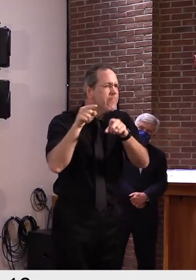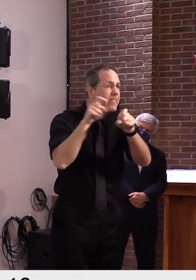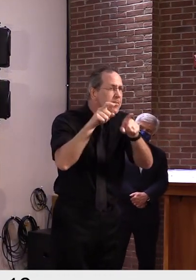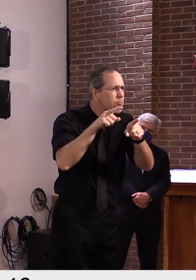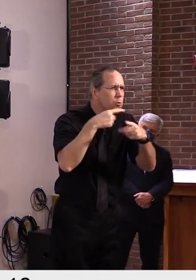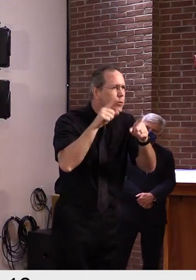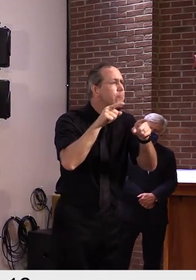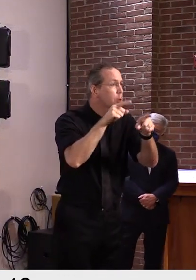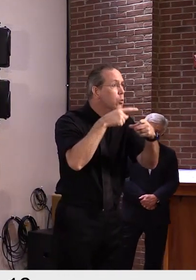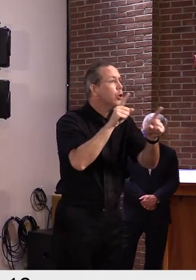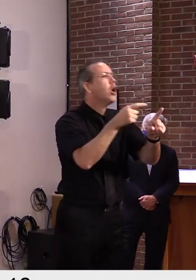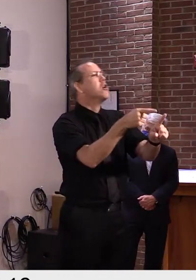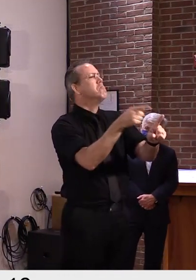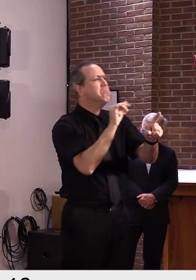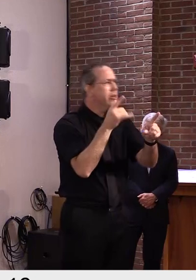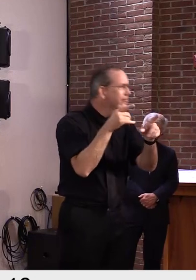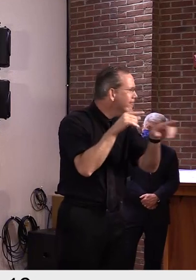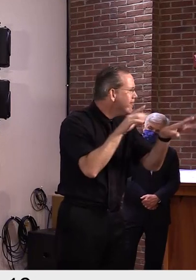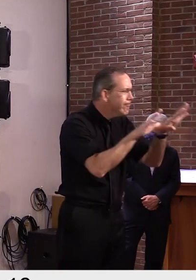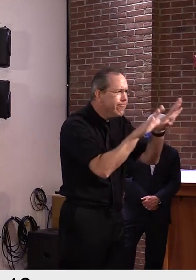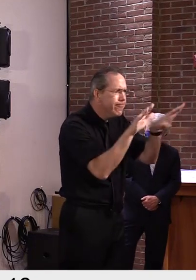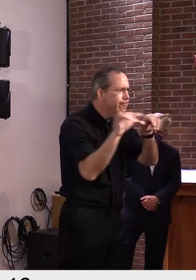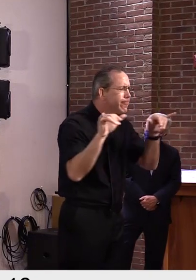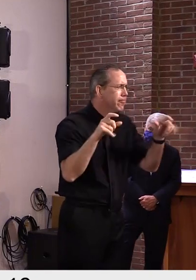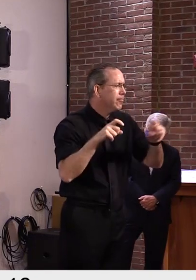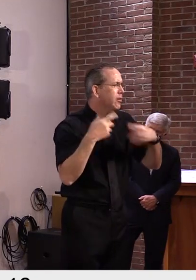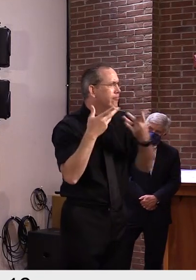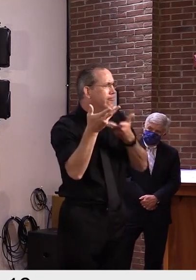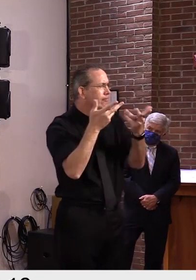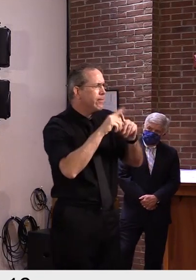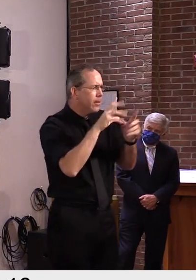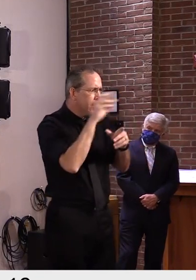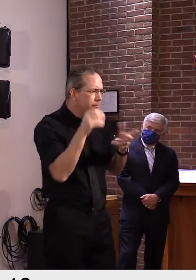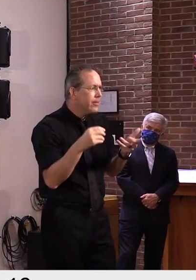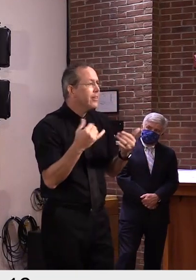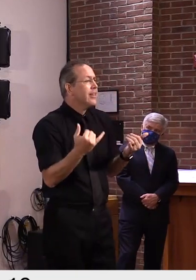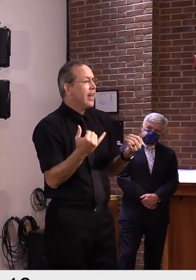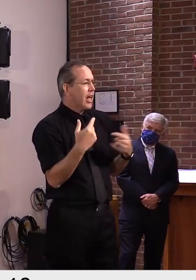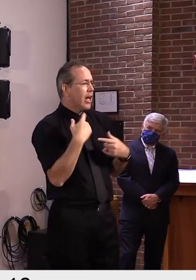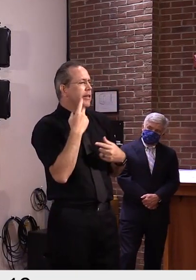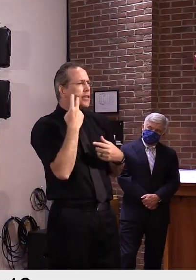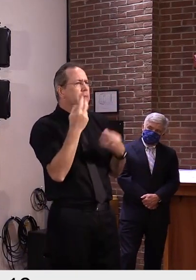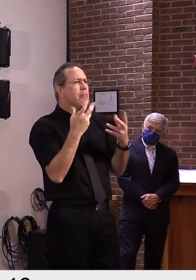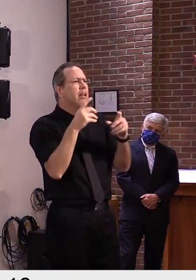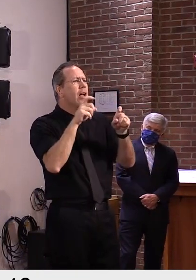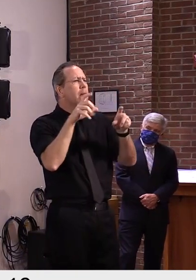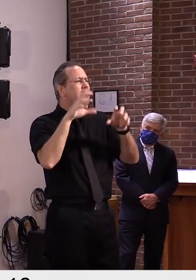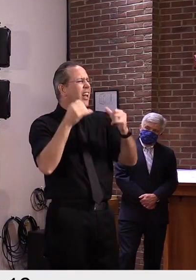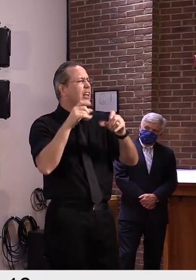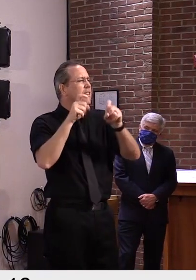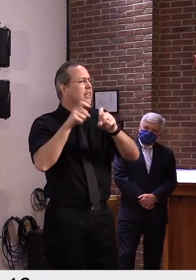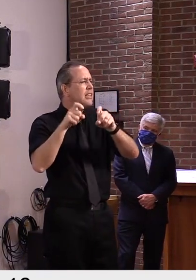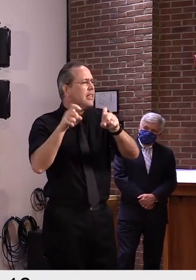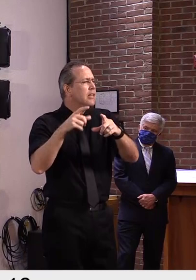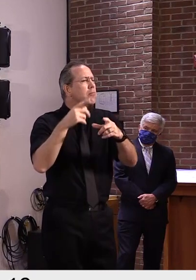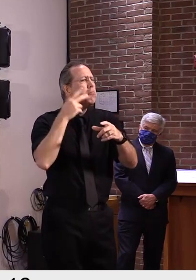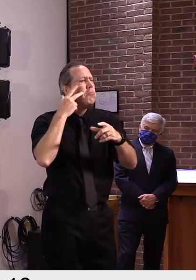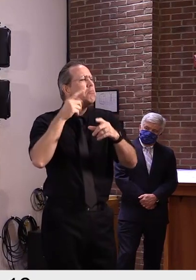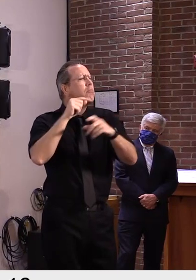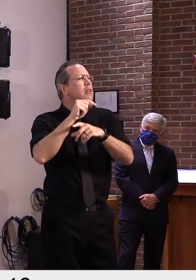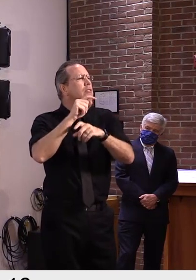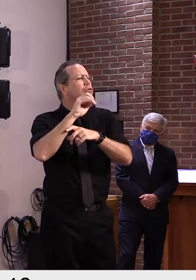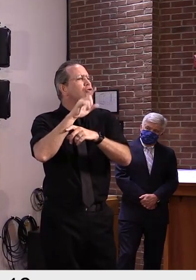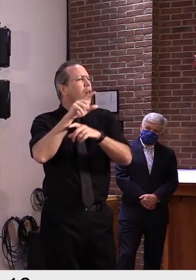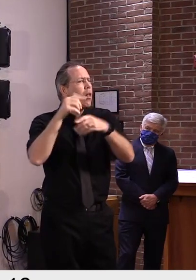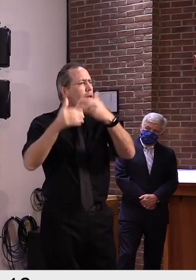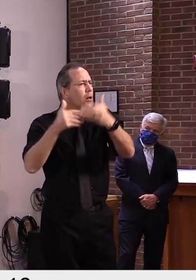efficacious vaccine? Or is there any harm associated with it? Um, this takes time. so put that on